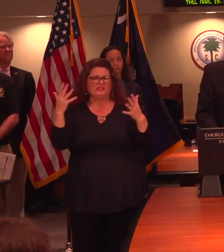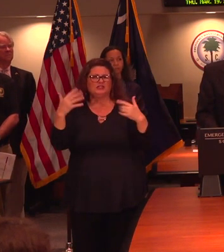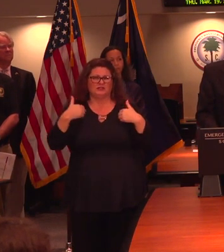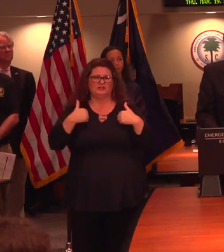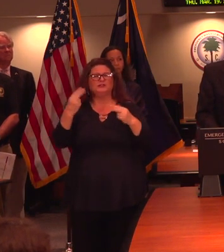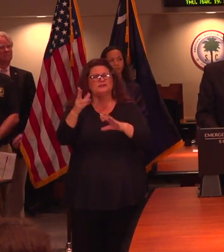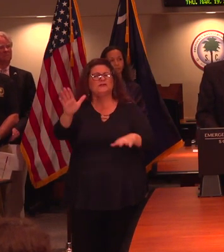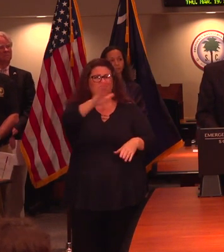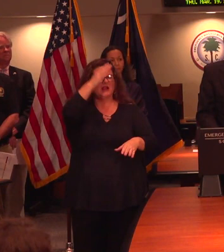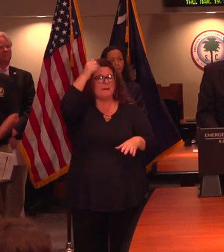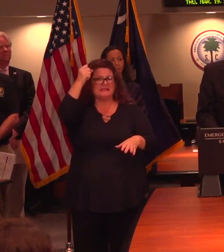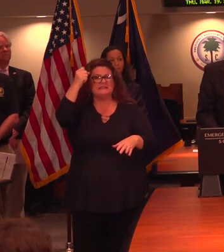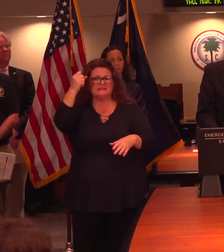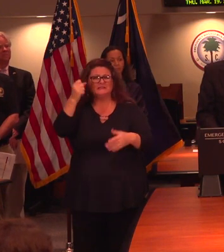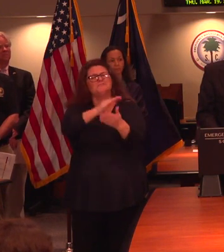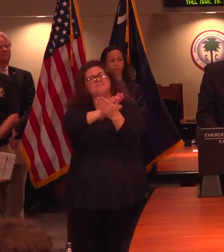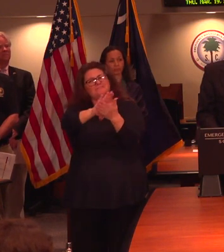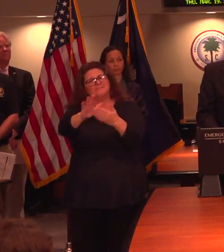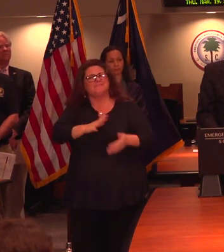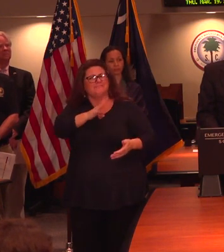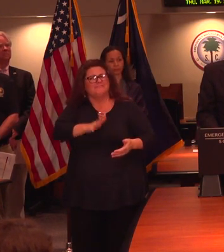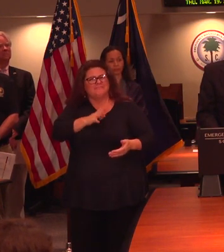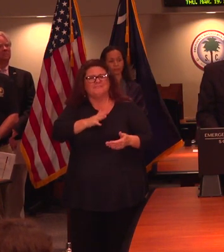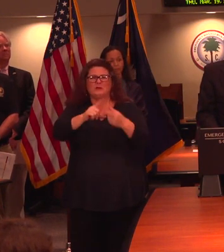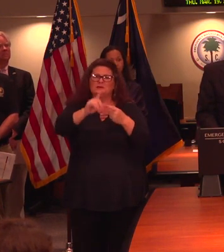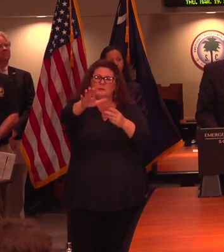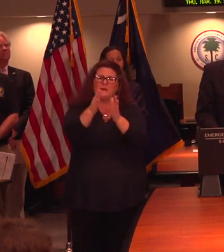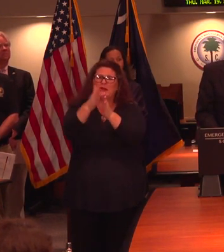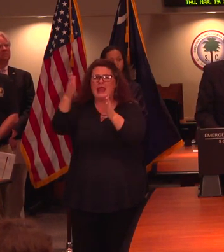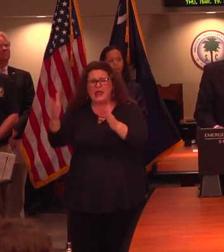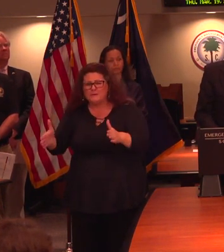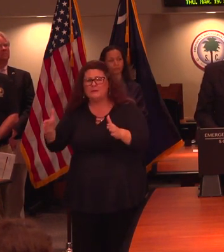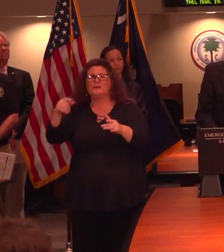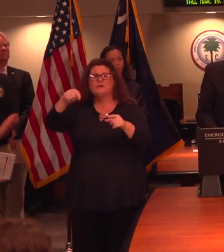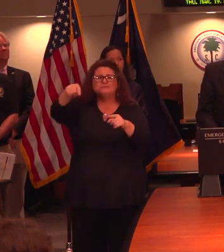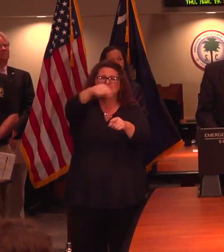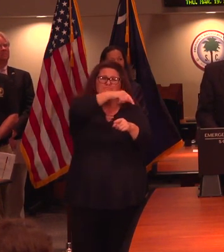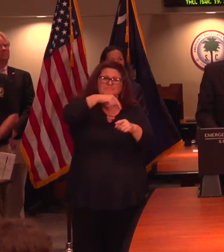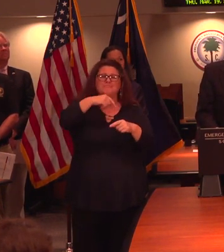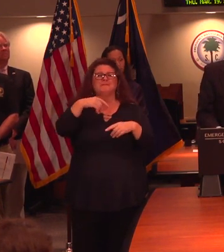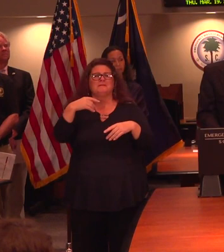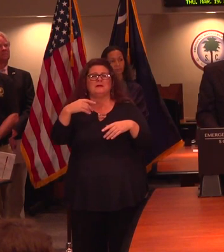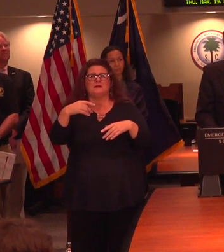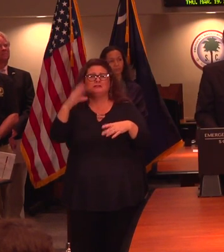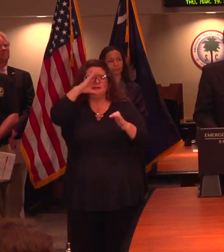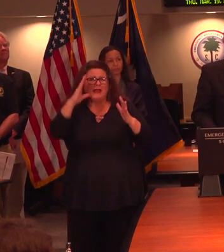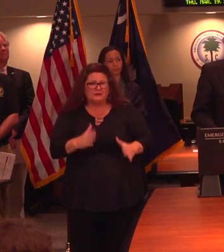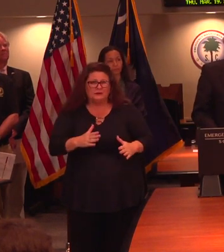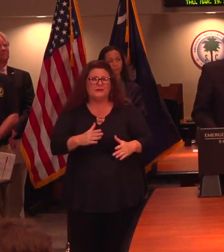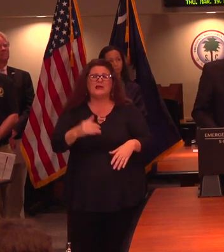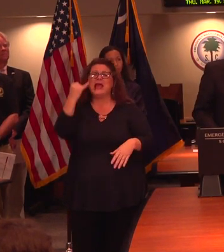to use common sense, treat their neighbors courteously and compassionately, and if you don't need to be in a public